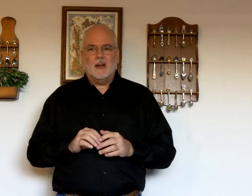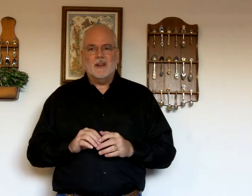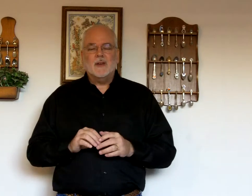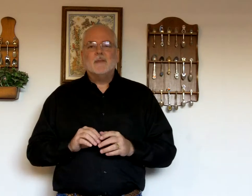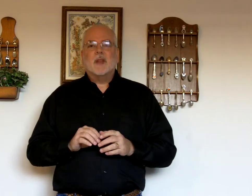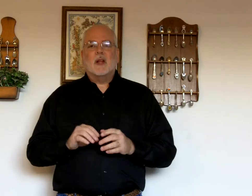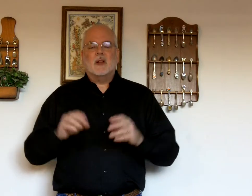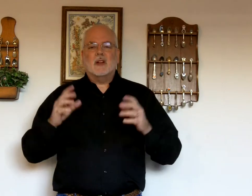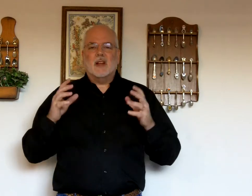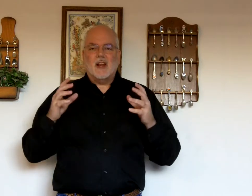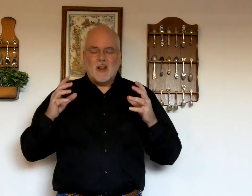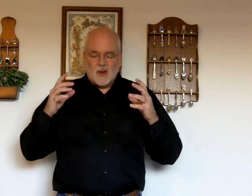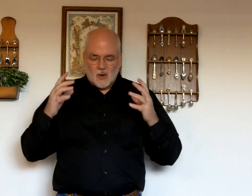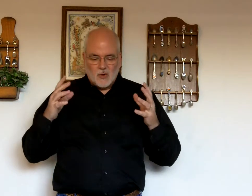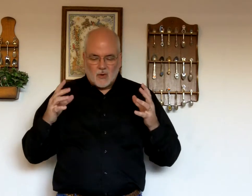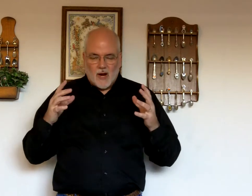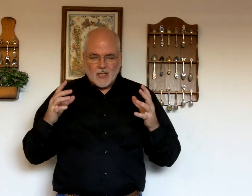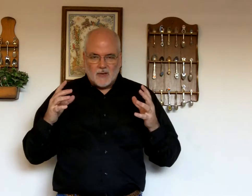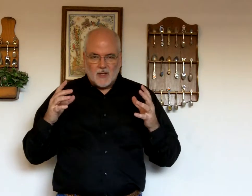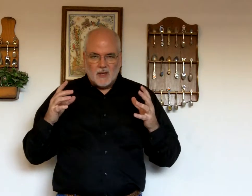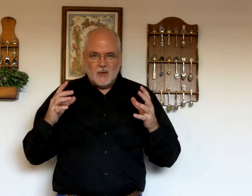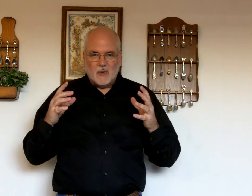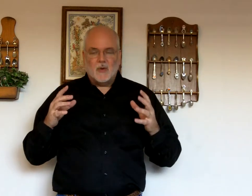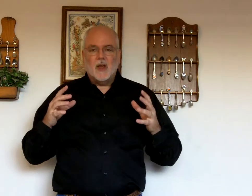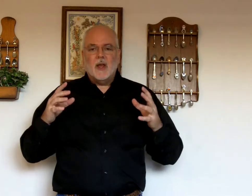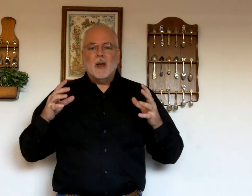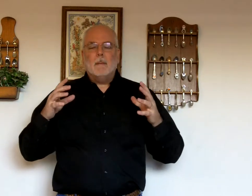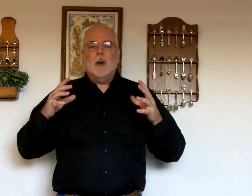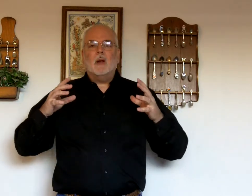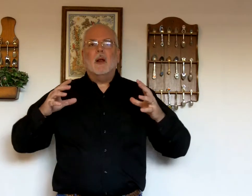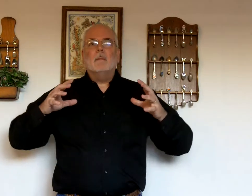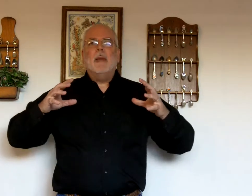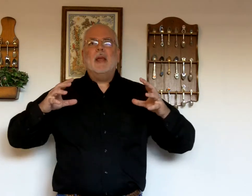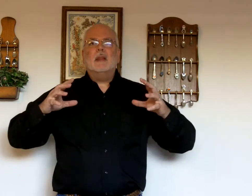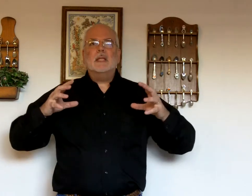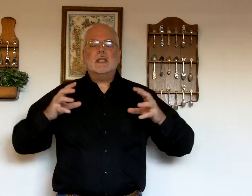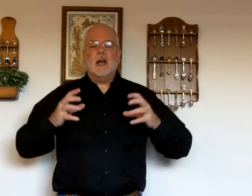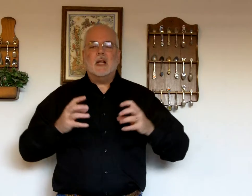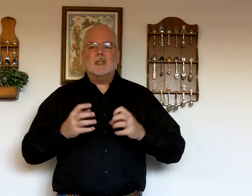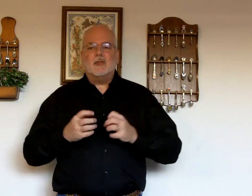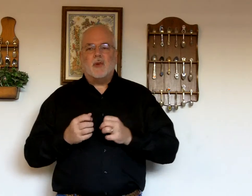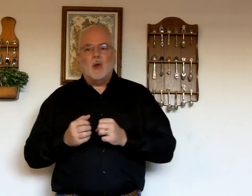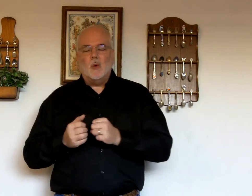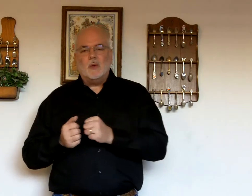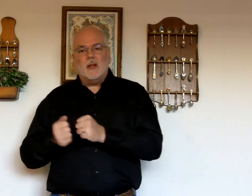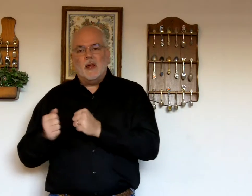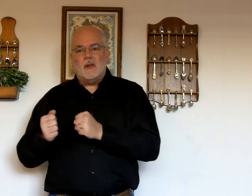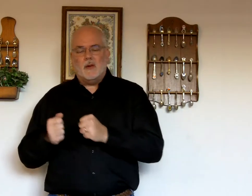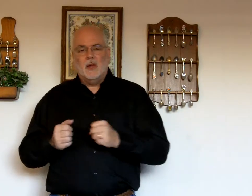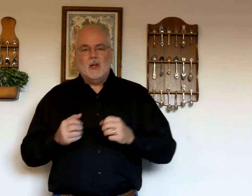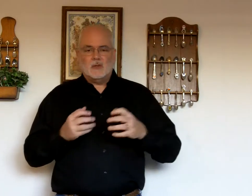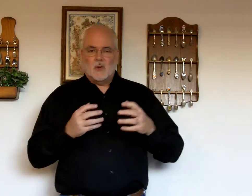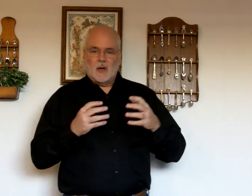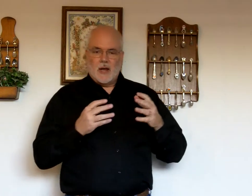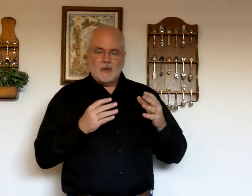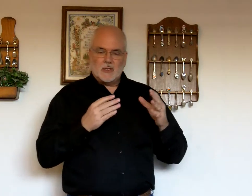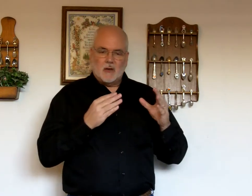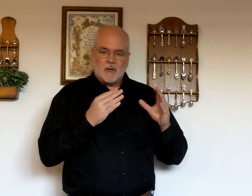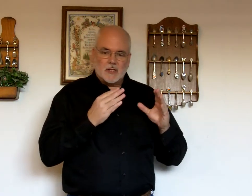close your eyes if you need to but make the signs flow together don't allow yourself to